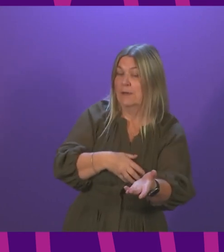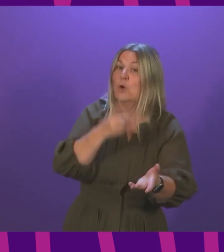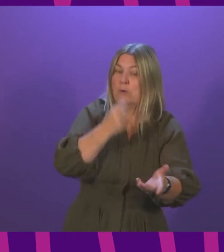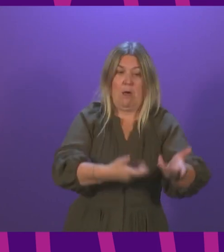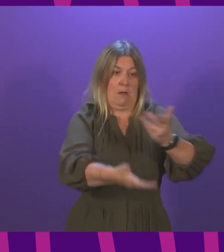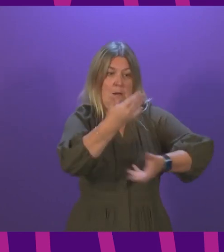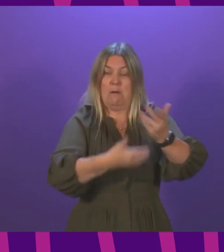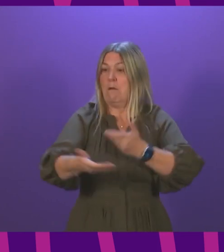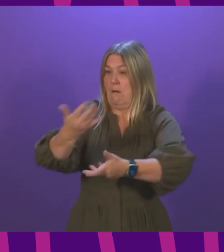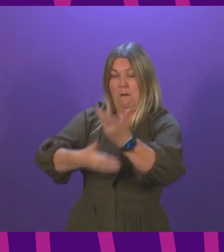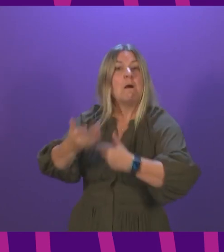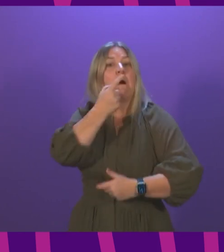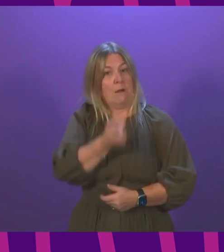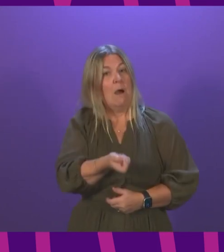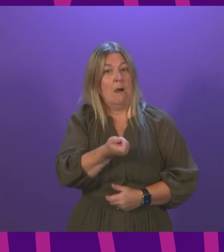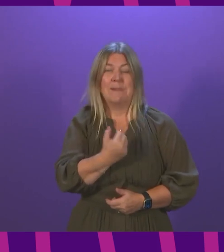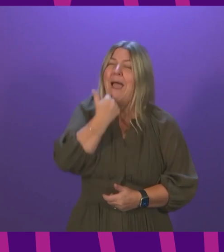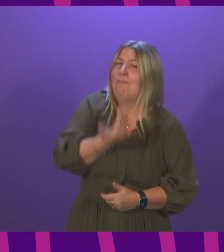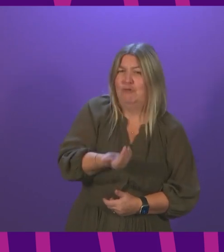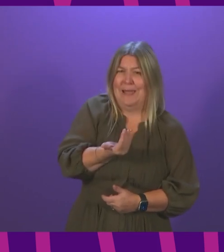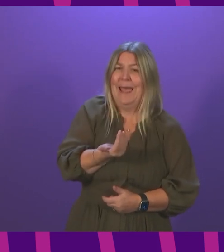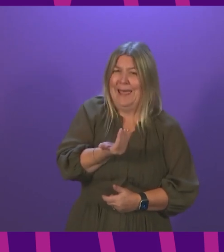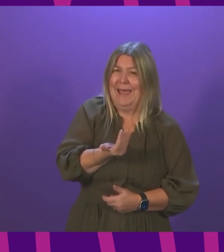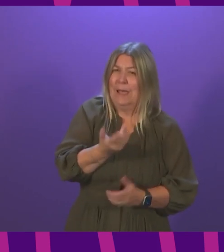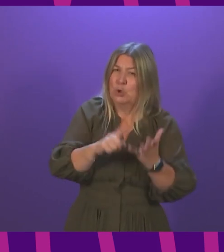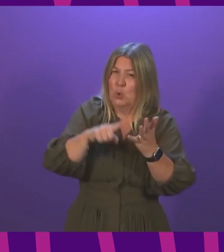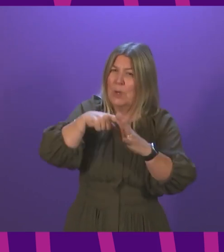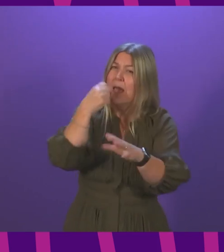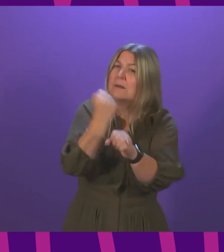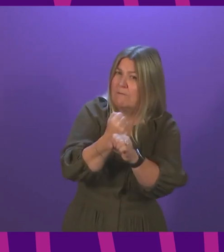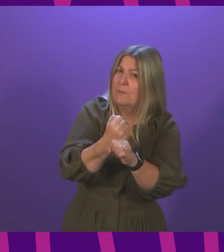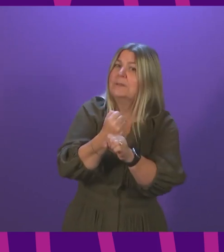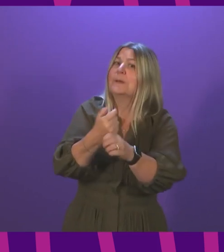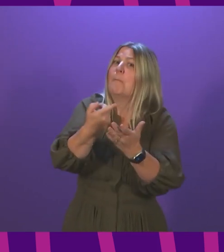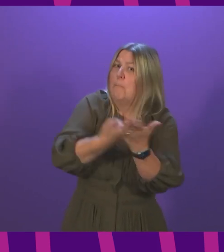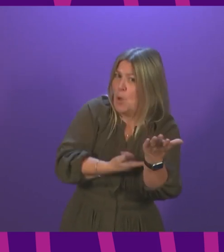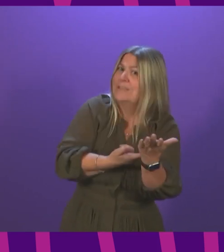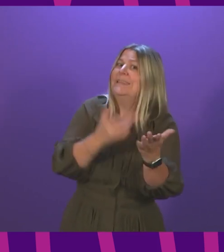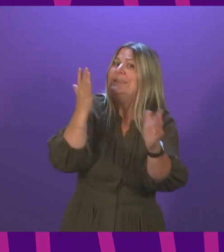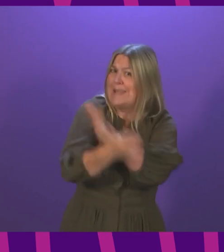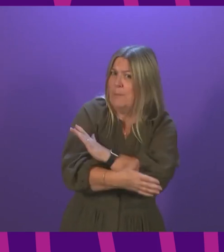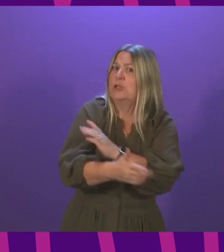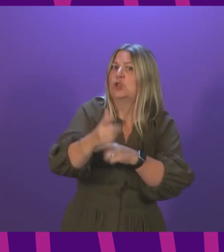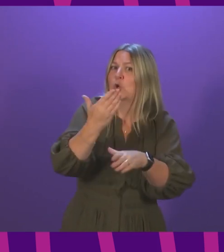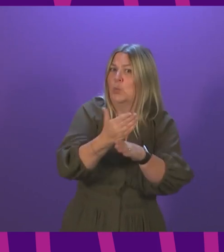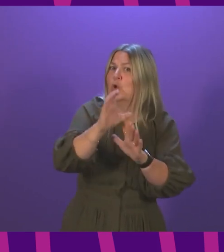people who are being deeply affected each and every day right now by UK Government policy that is doing a lot of damage in working-class communities the length and breadth of the